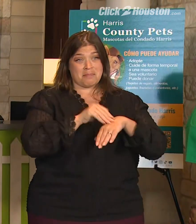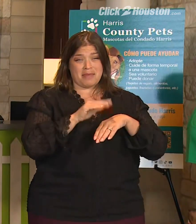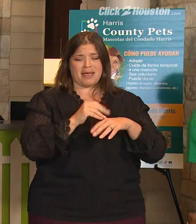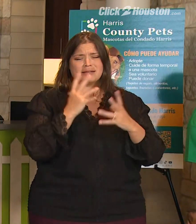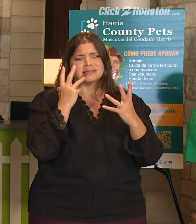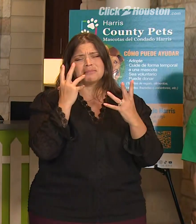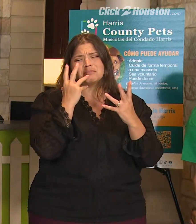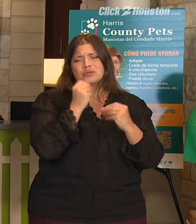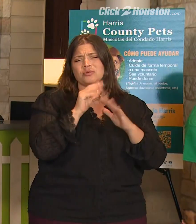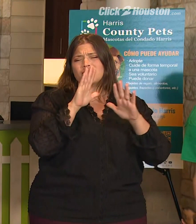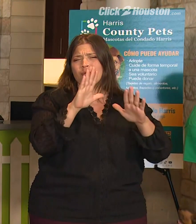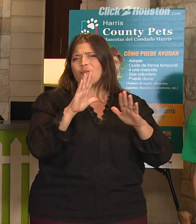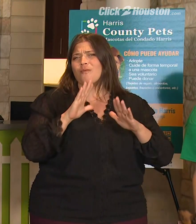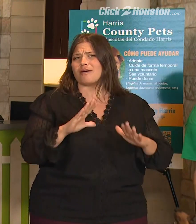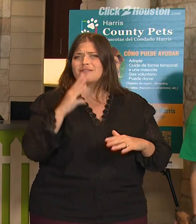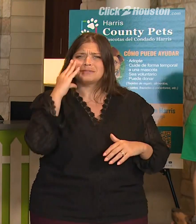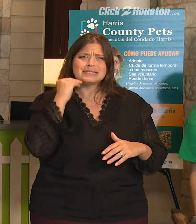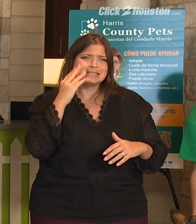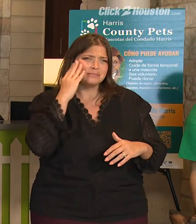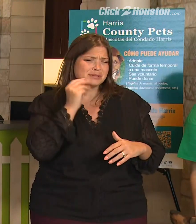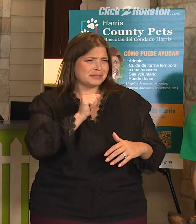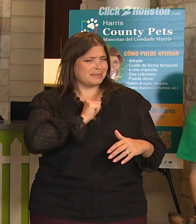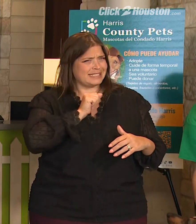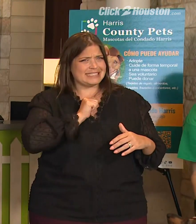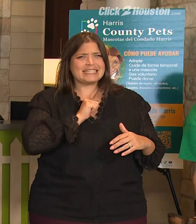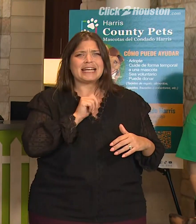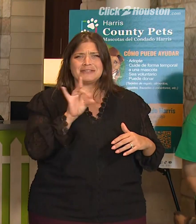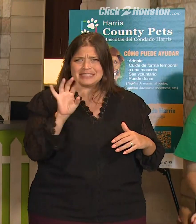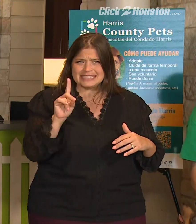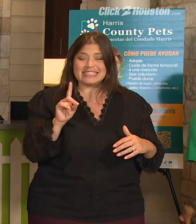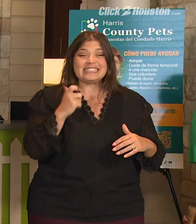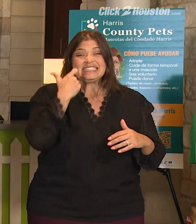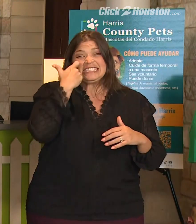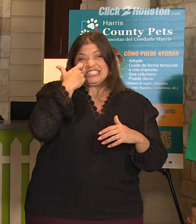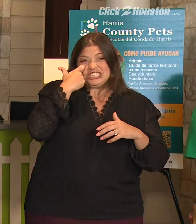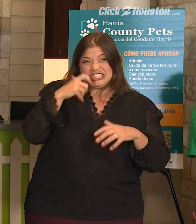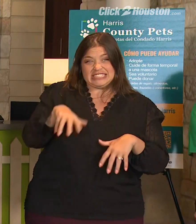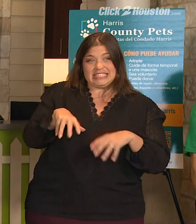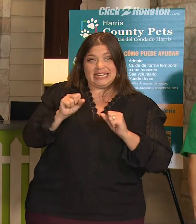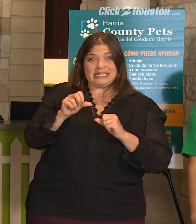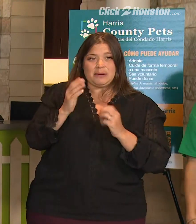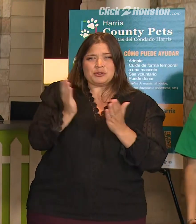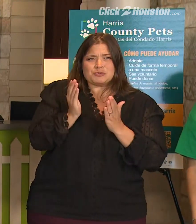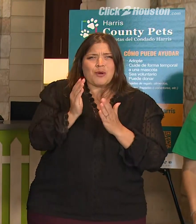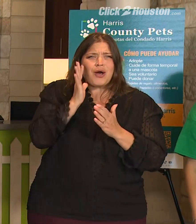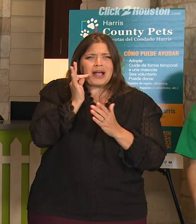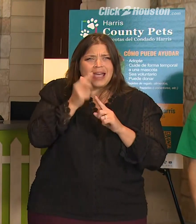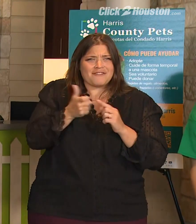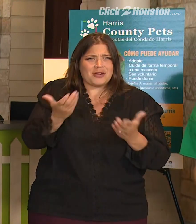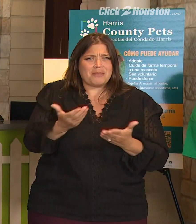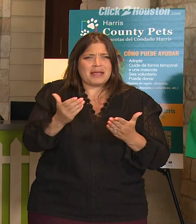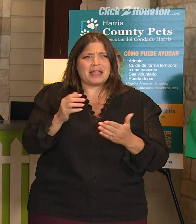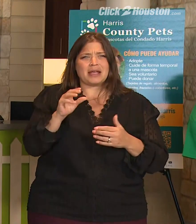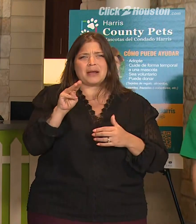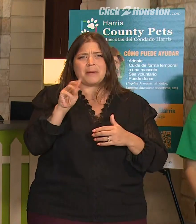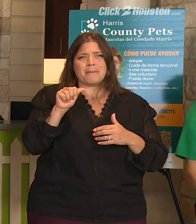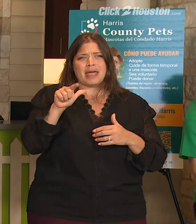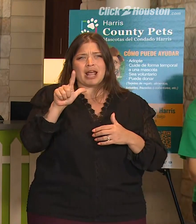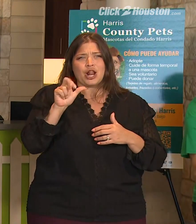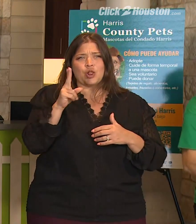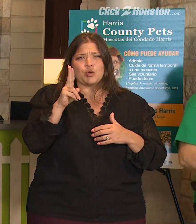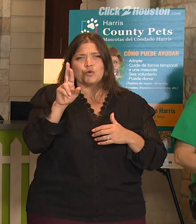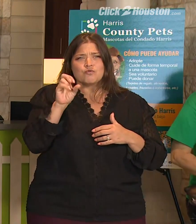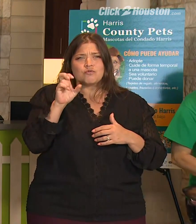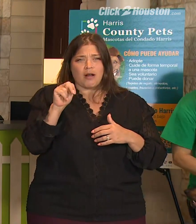beautiful, life-changing experience. I just adopted a little cat from here, actually, Meluron. She's two years